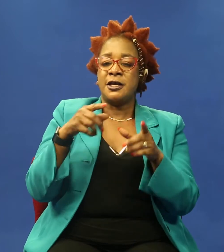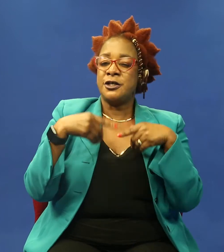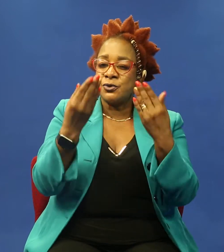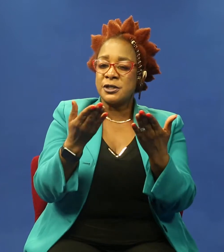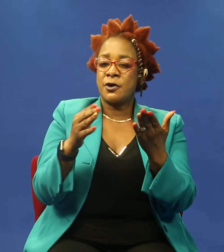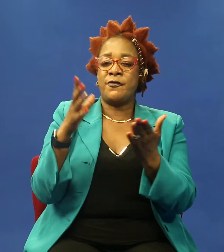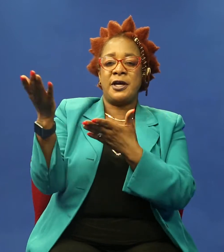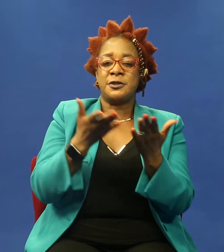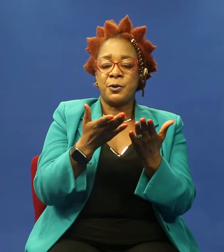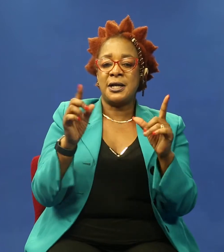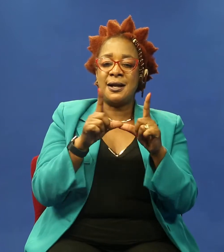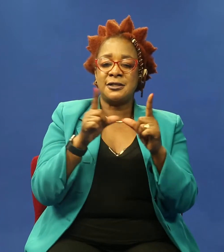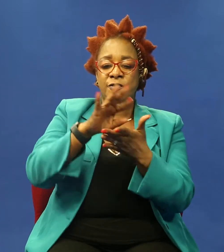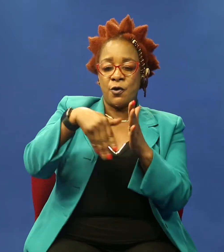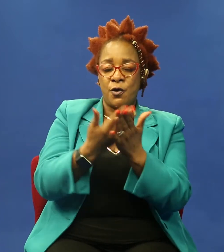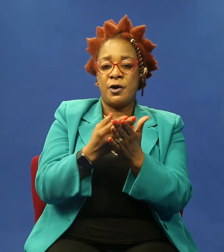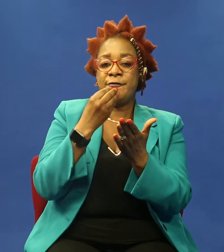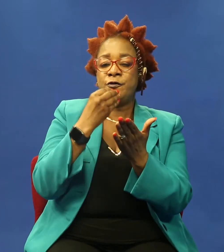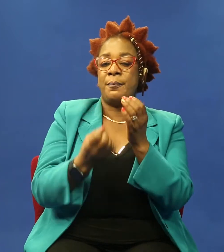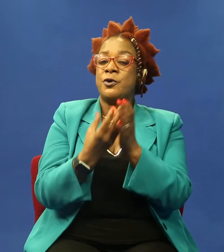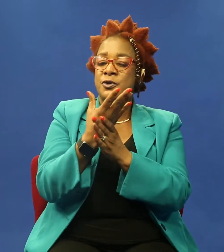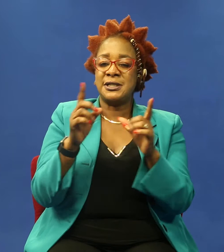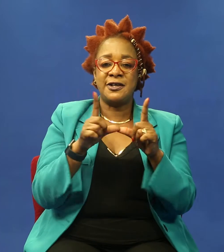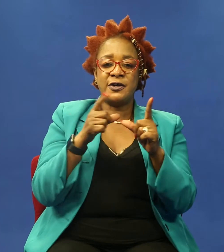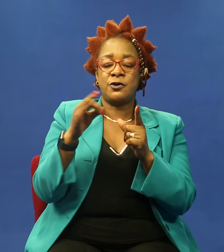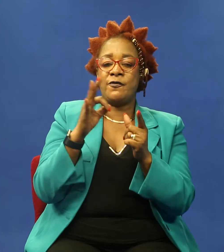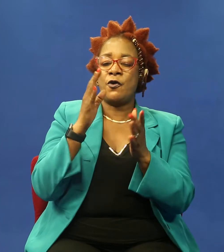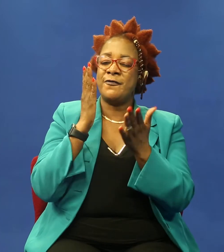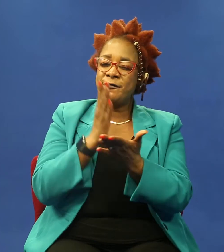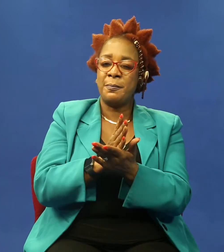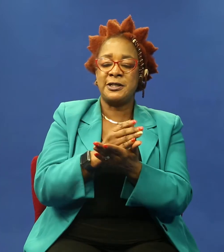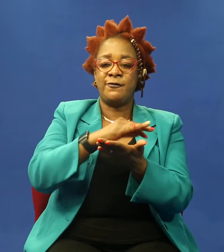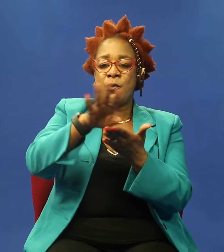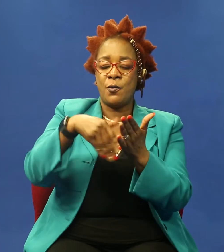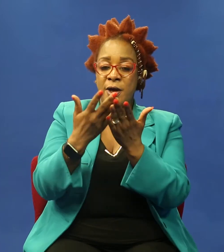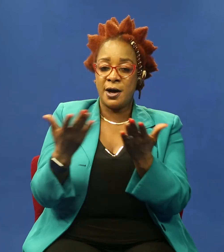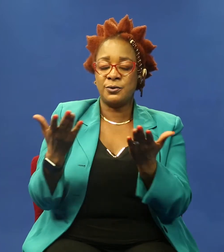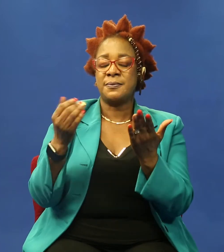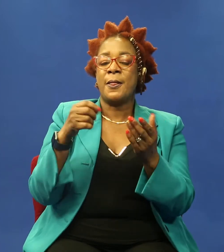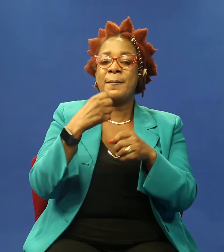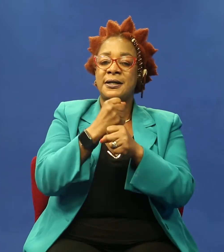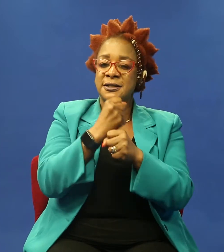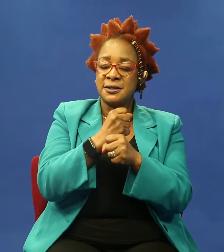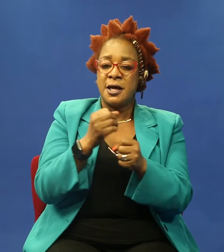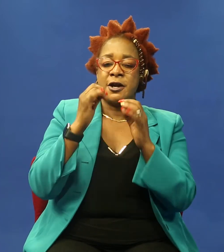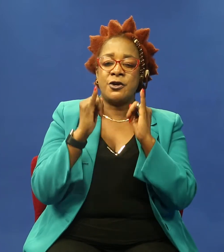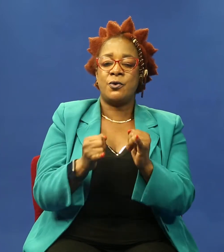import license for all food produce, certificate of conformity for warehouse operators, issuance renewal of certificate of